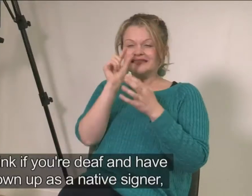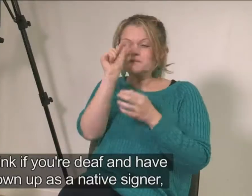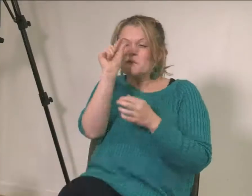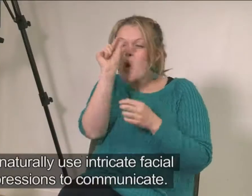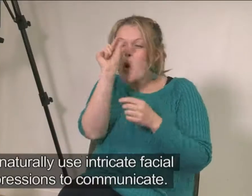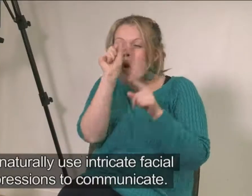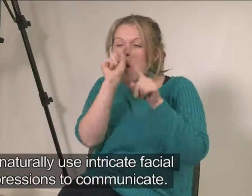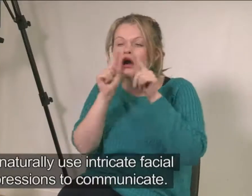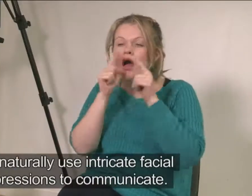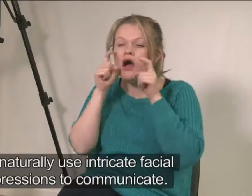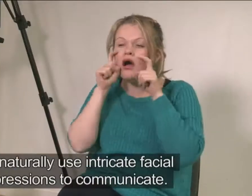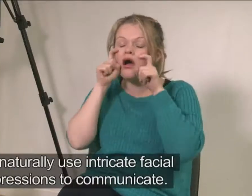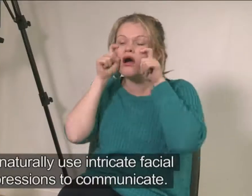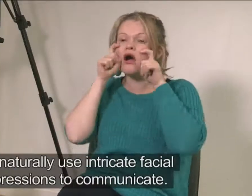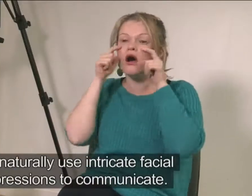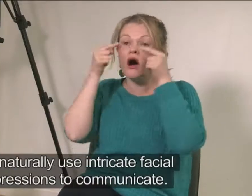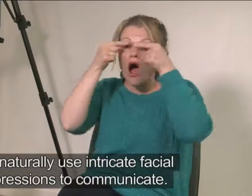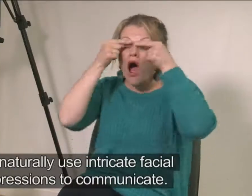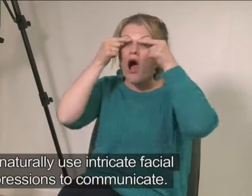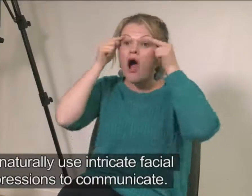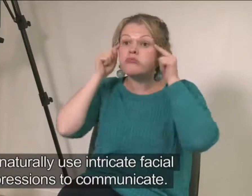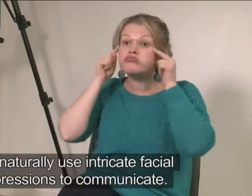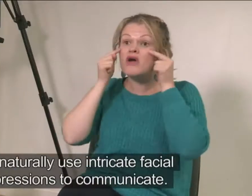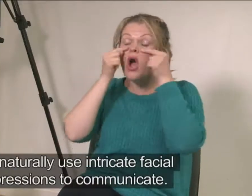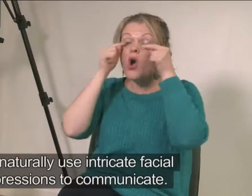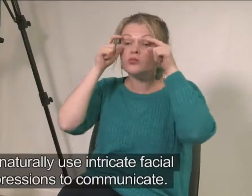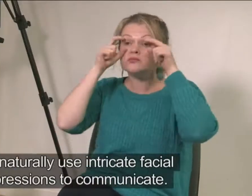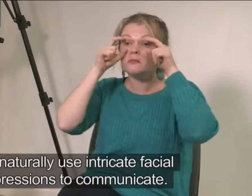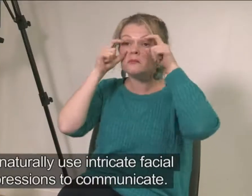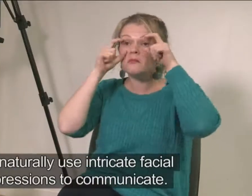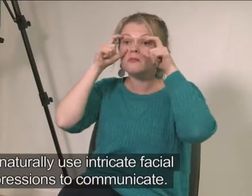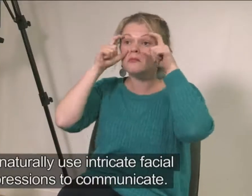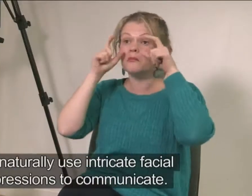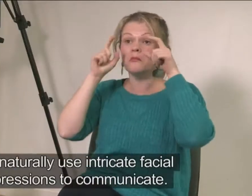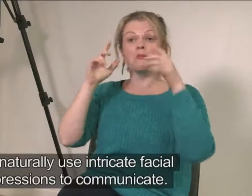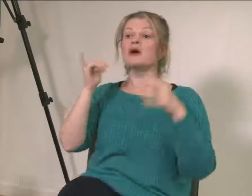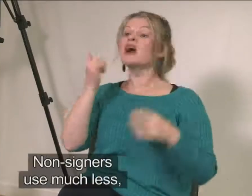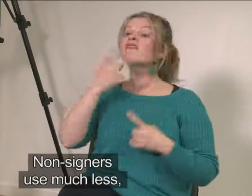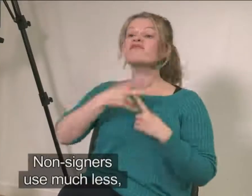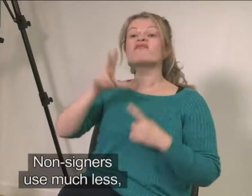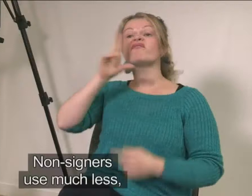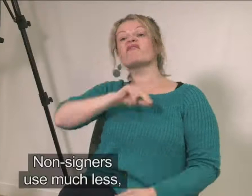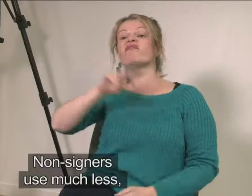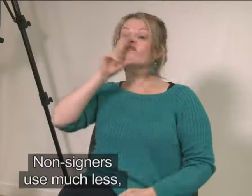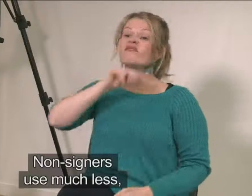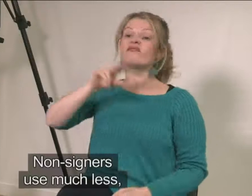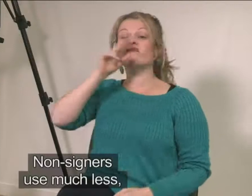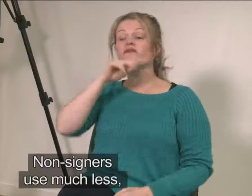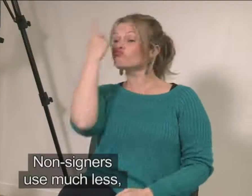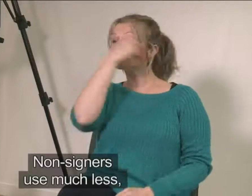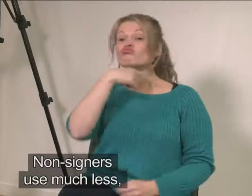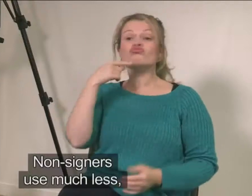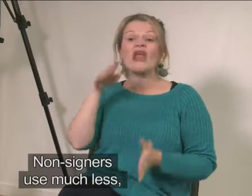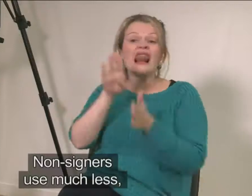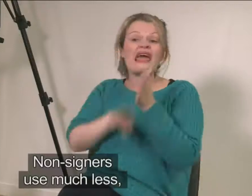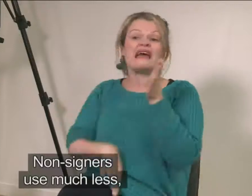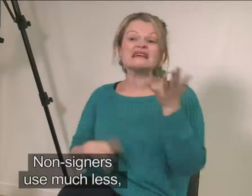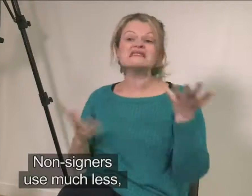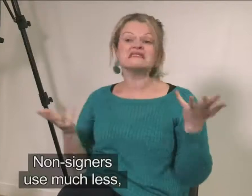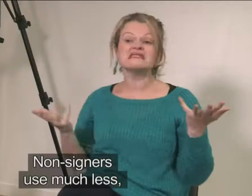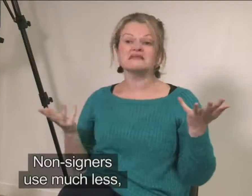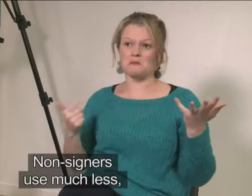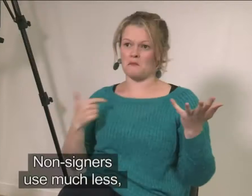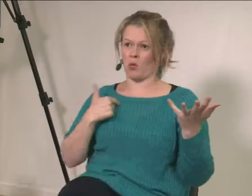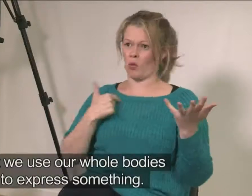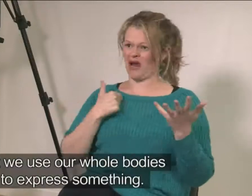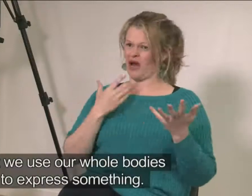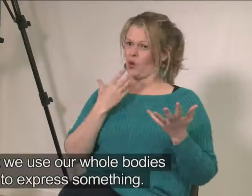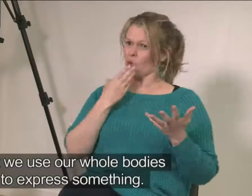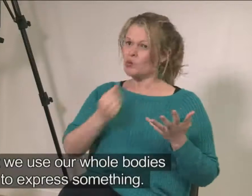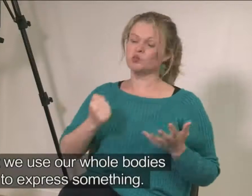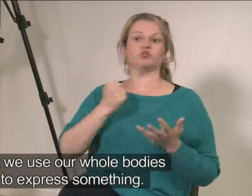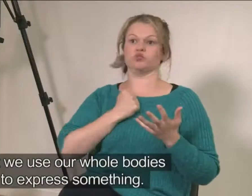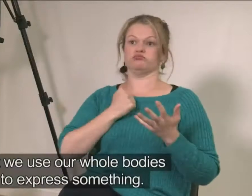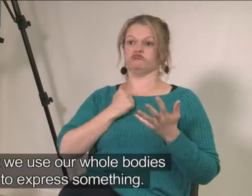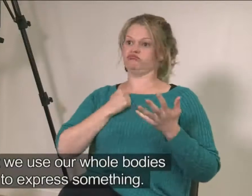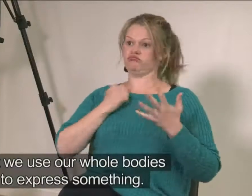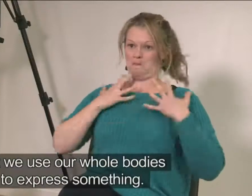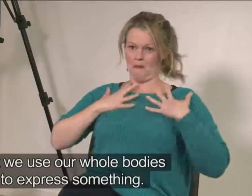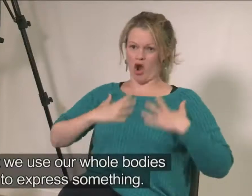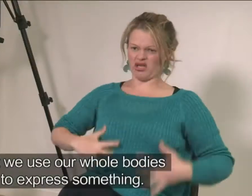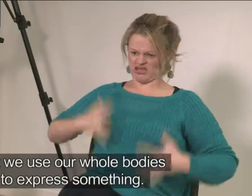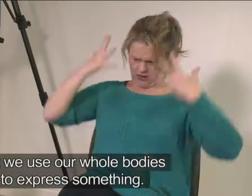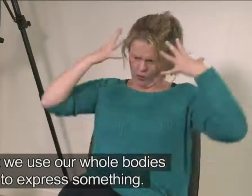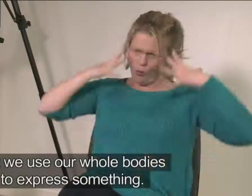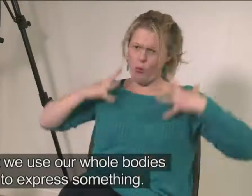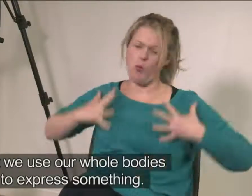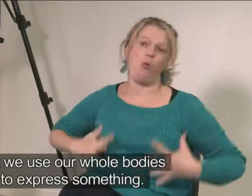native signer you naturally use intricate facial expressions to communicate. Non-signers use much less but we use our whole